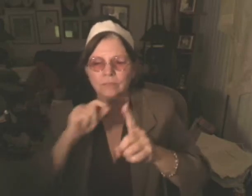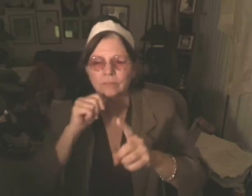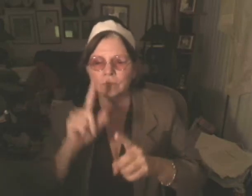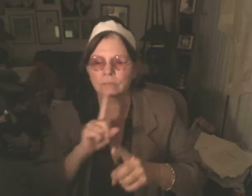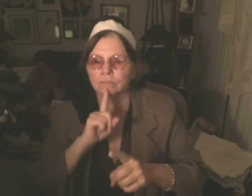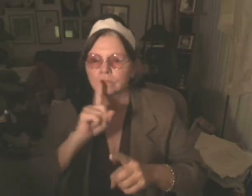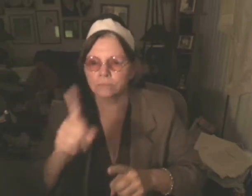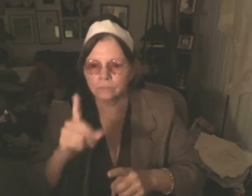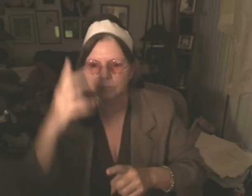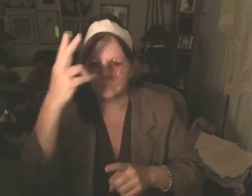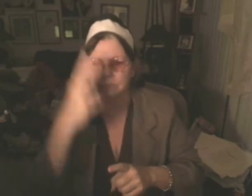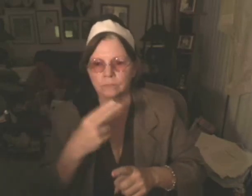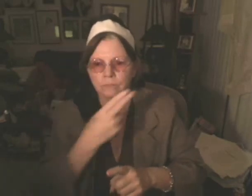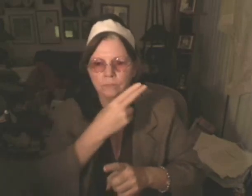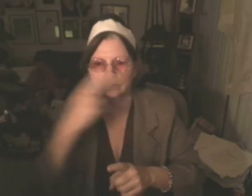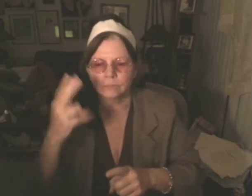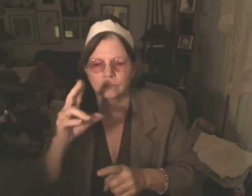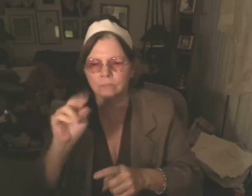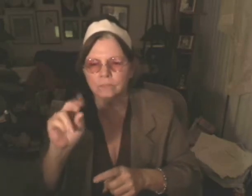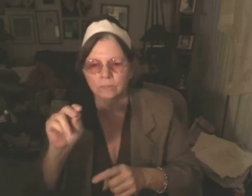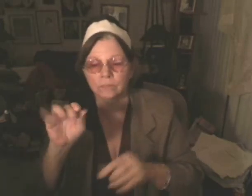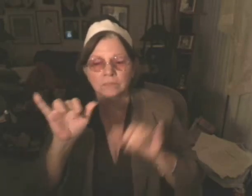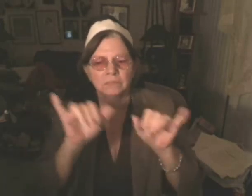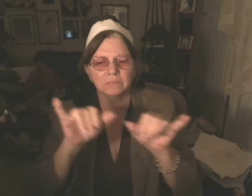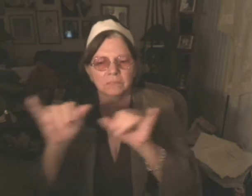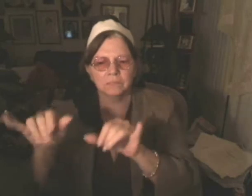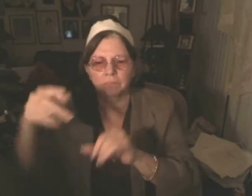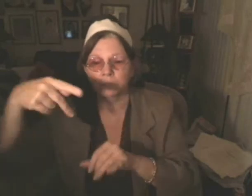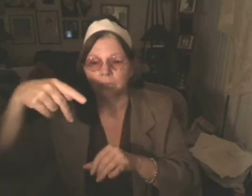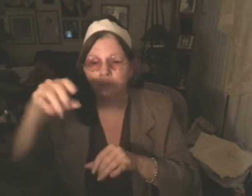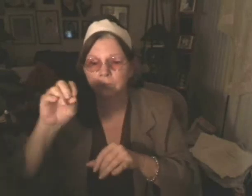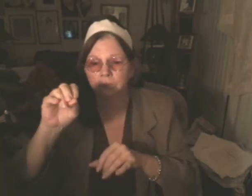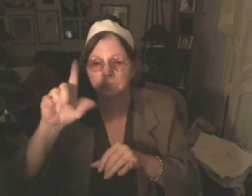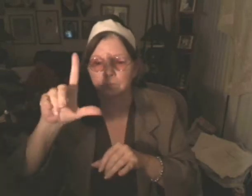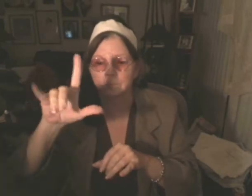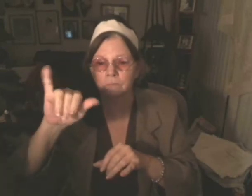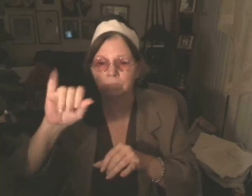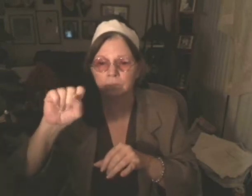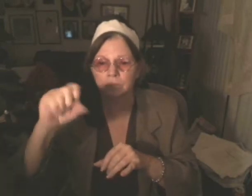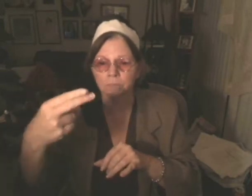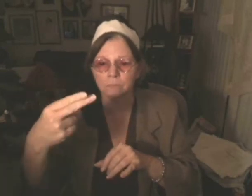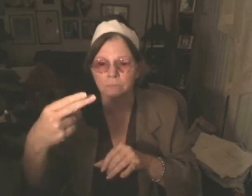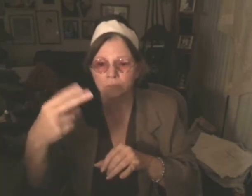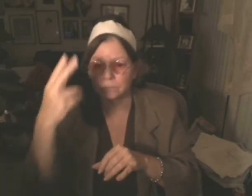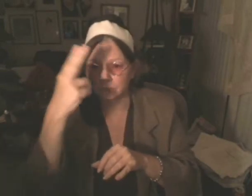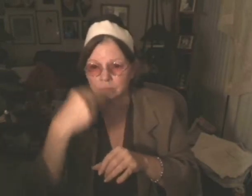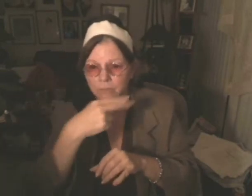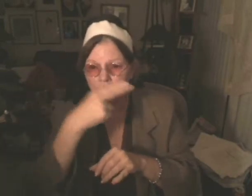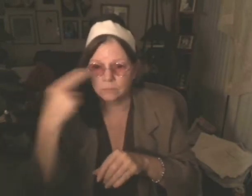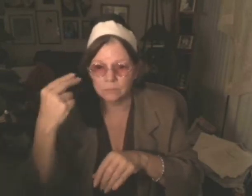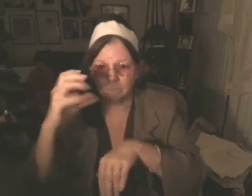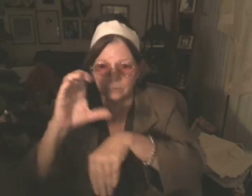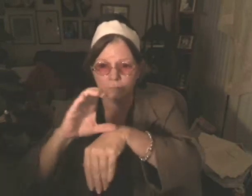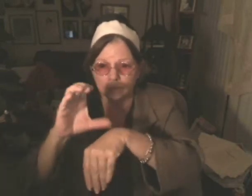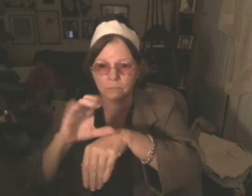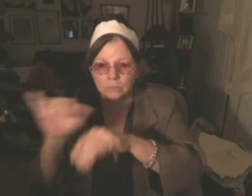Aspirin is the wonder drug that works wonders. Someone tells me you're going on a trip. I'm to where it all happened.